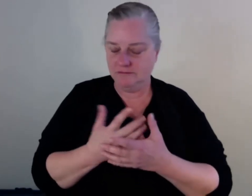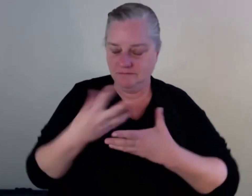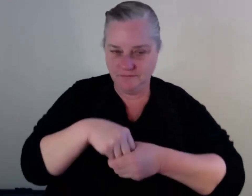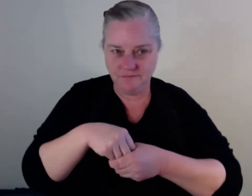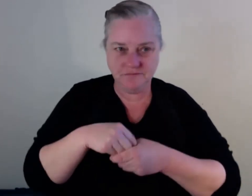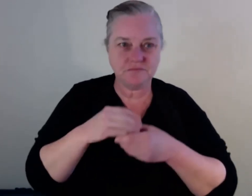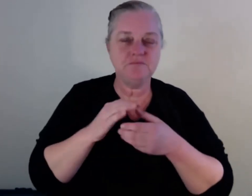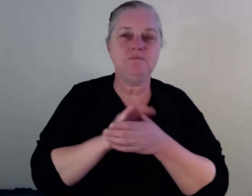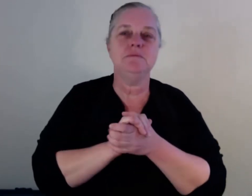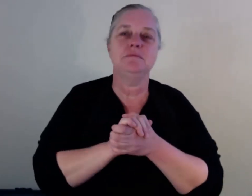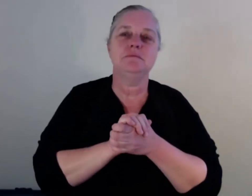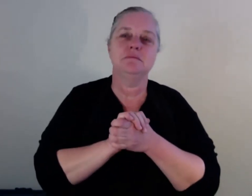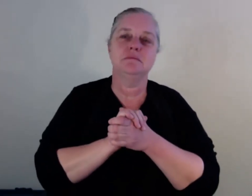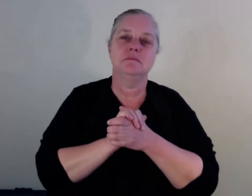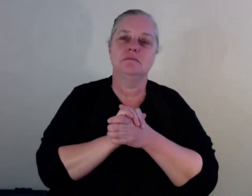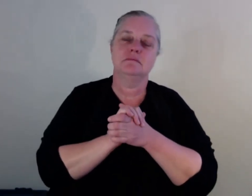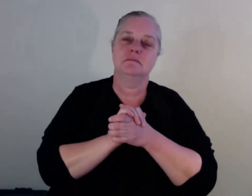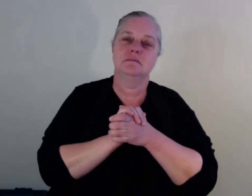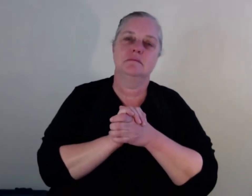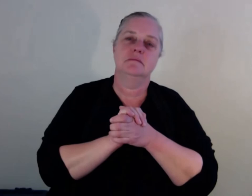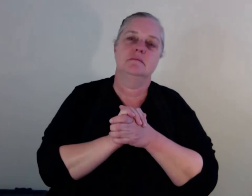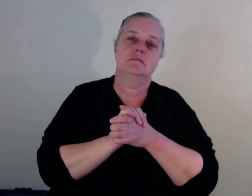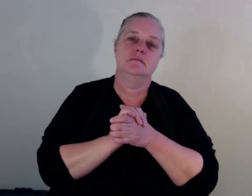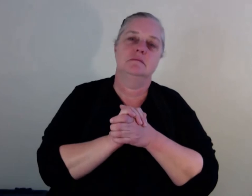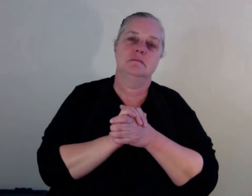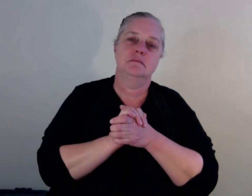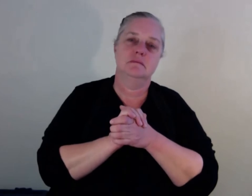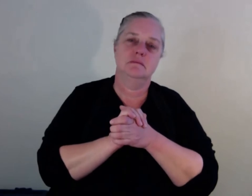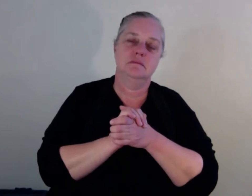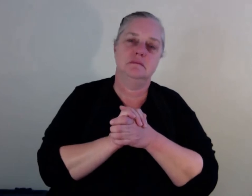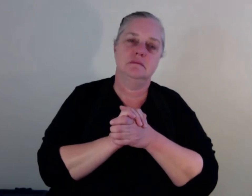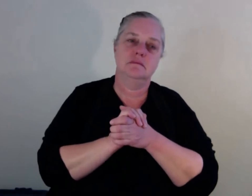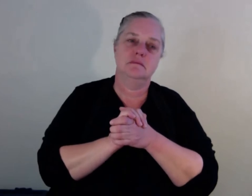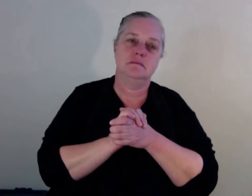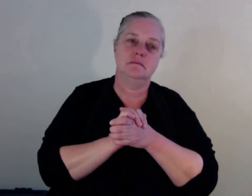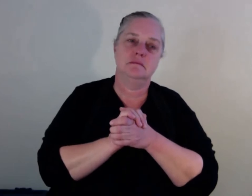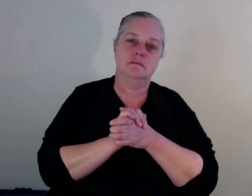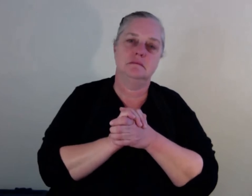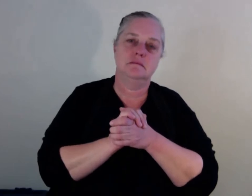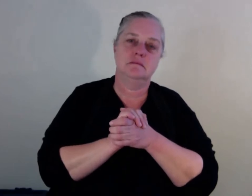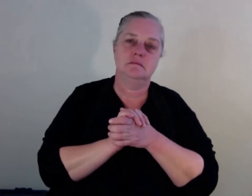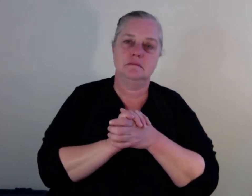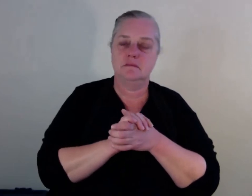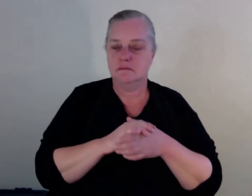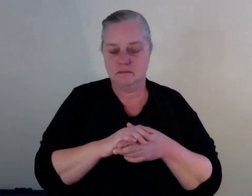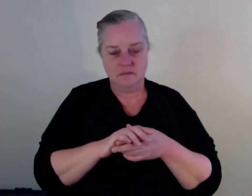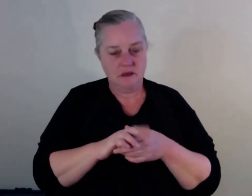yeah, I guess, you know, having someone like having no one that believes in you, having, you know, not having